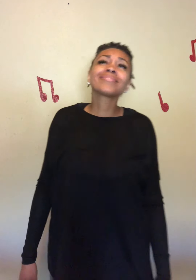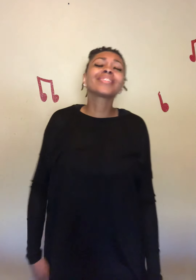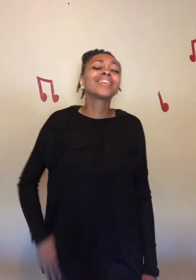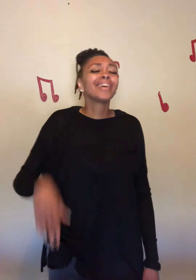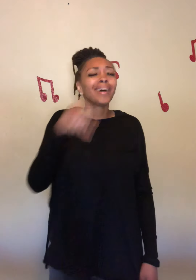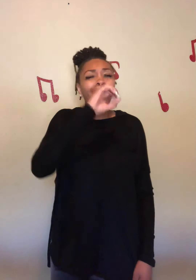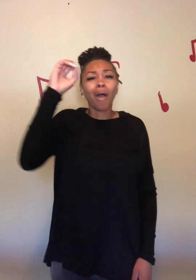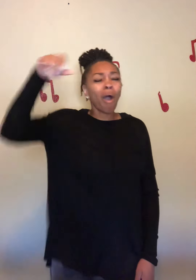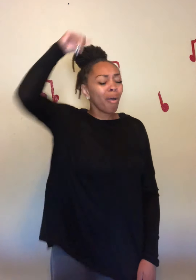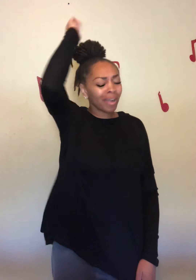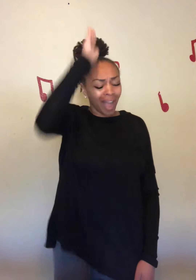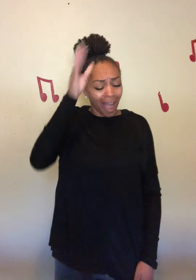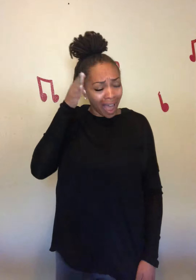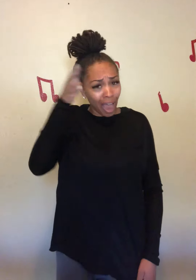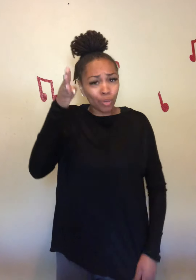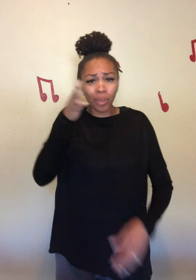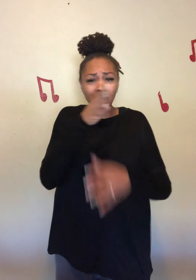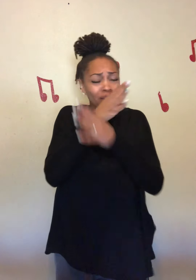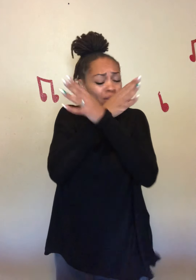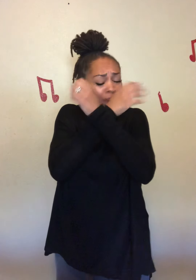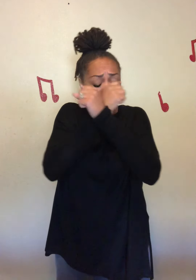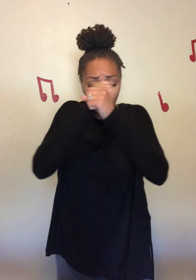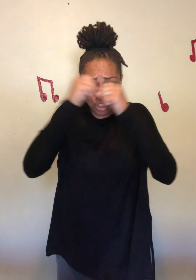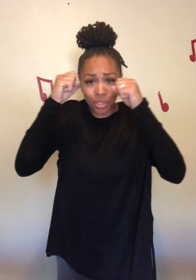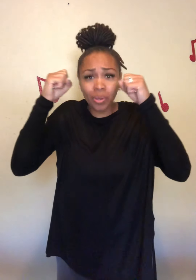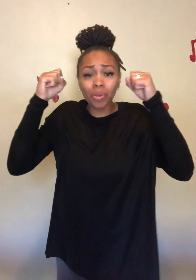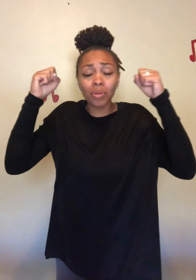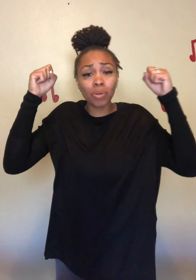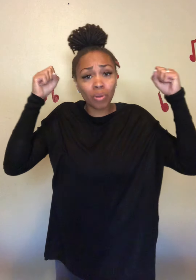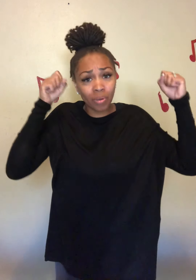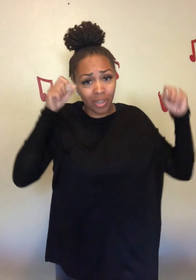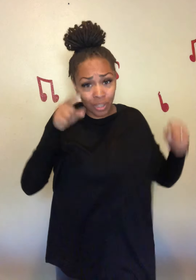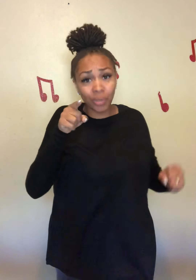Oh, I will rescue you